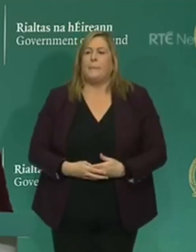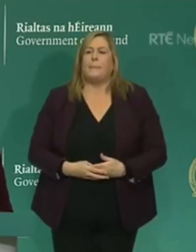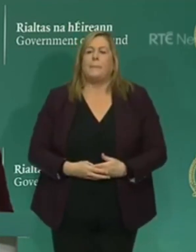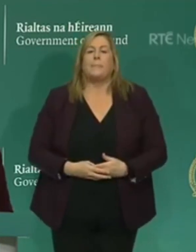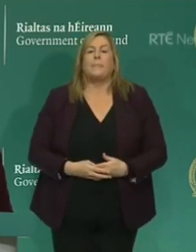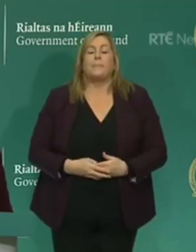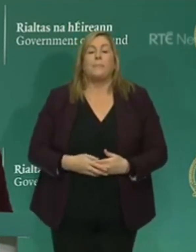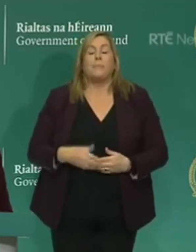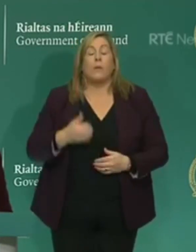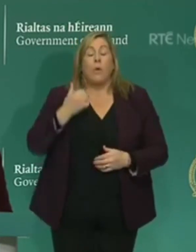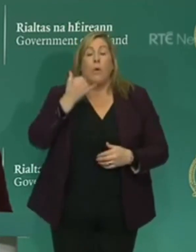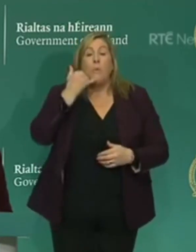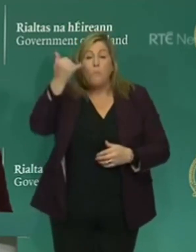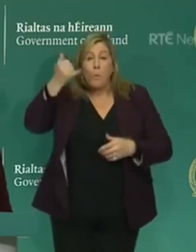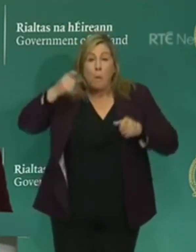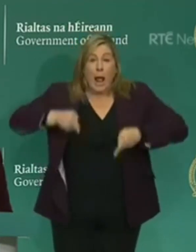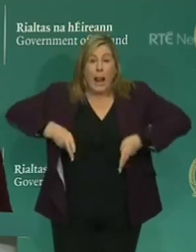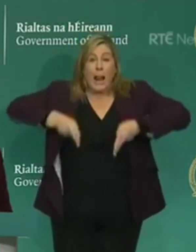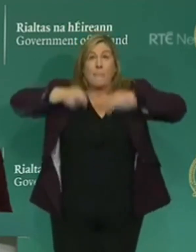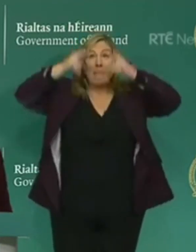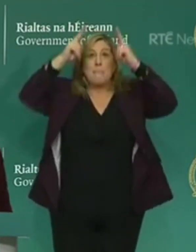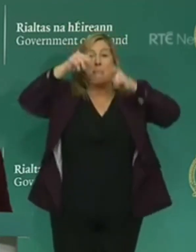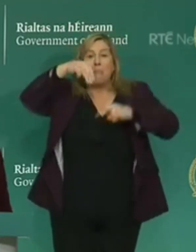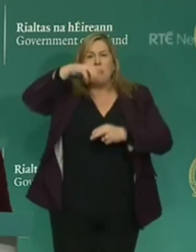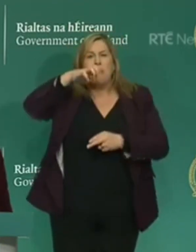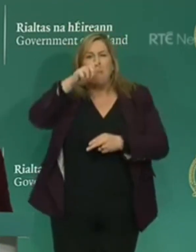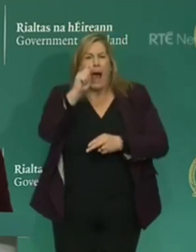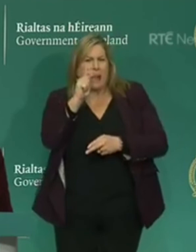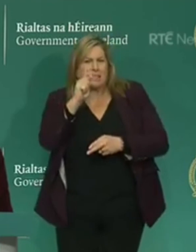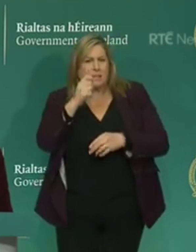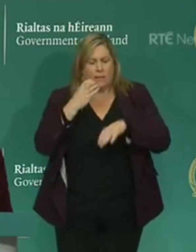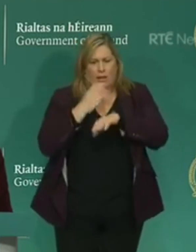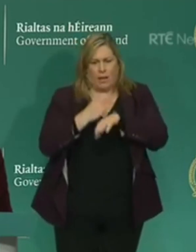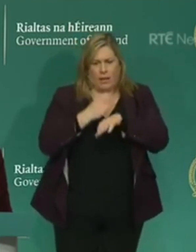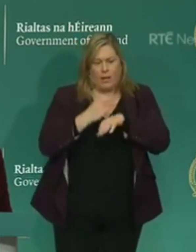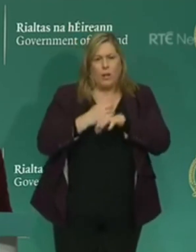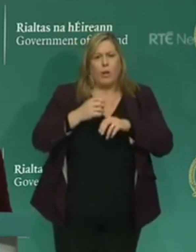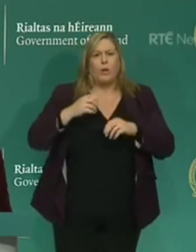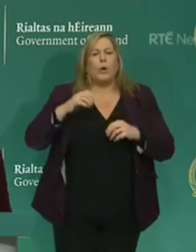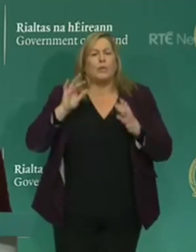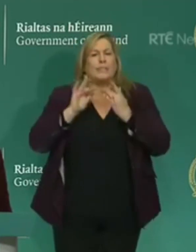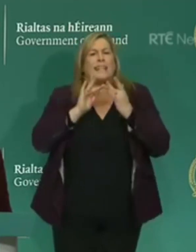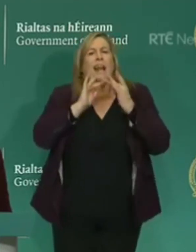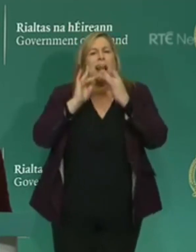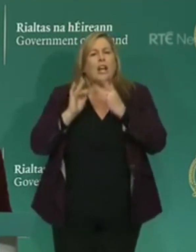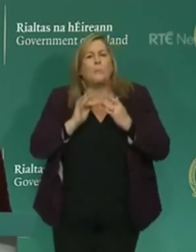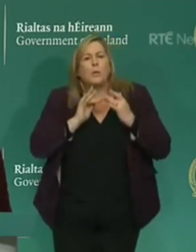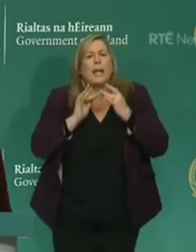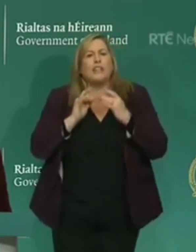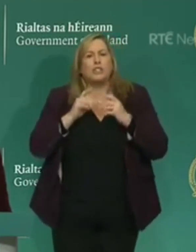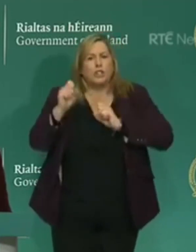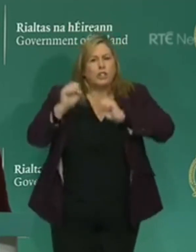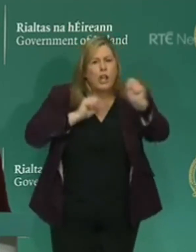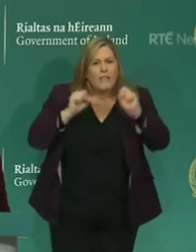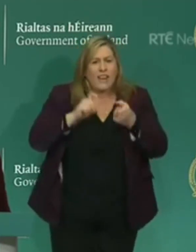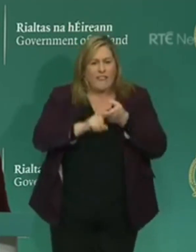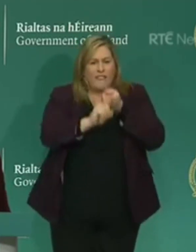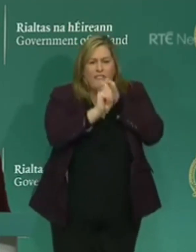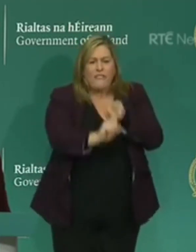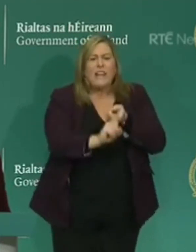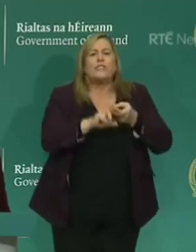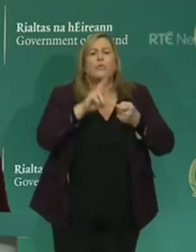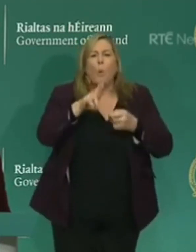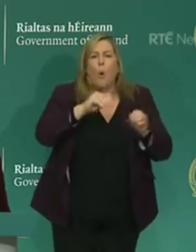Mobile masts. Continuity of telecommunications network services, fixed and mobile, are